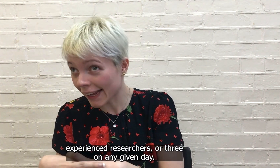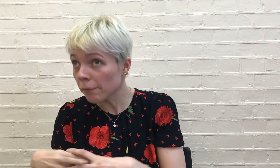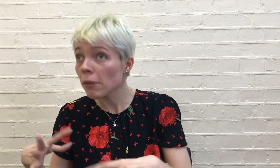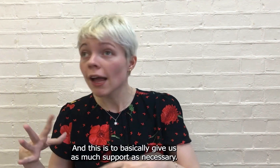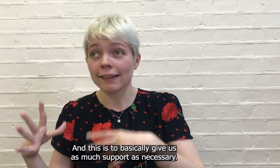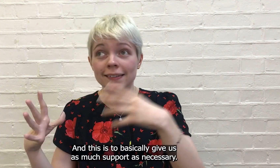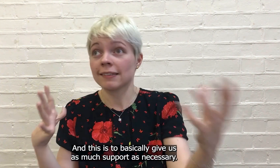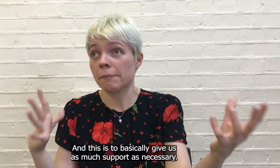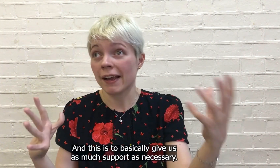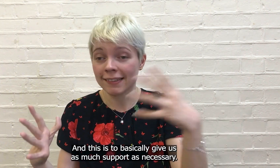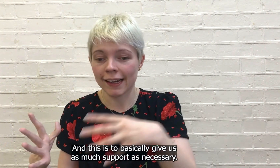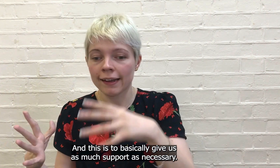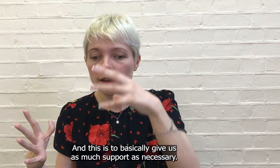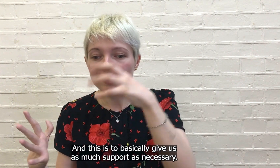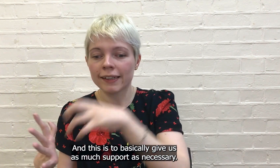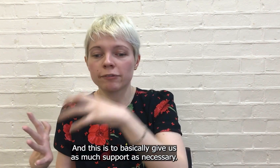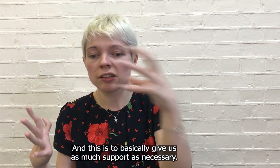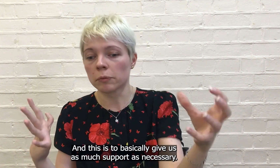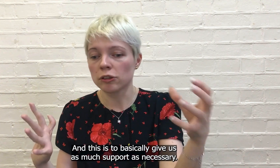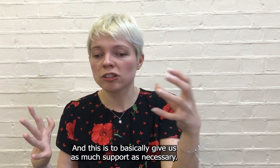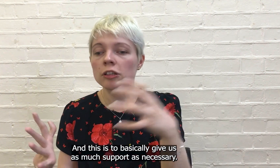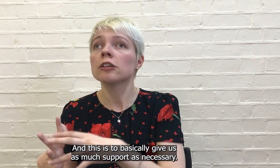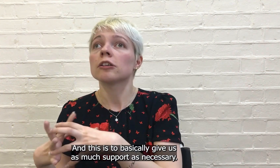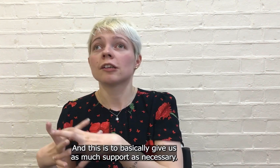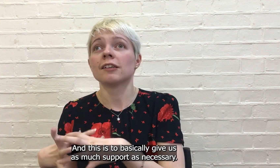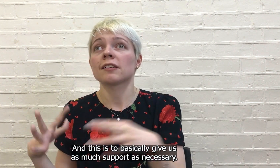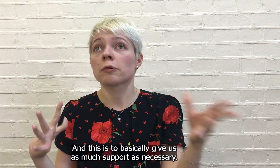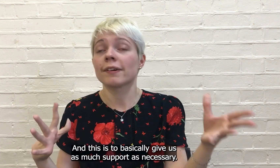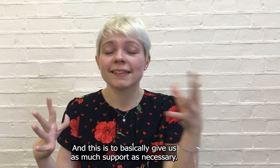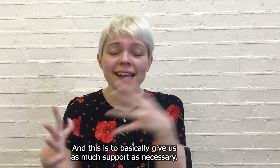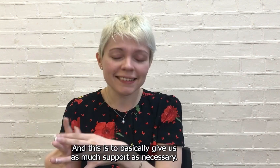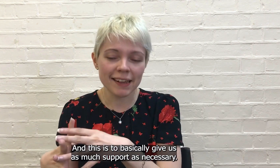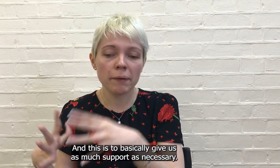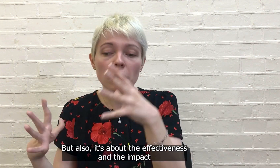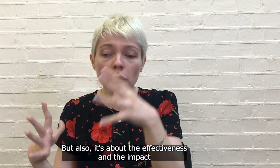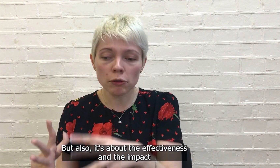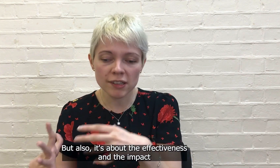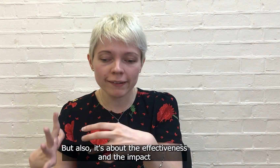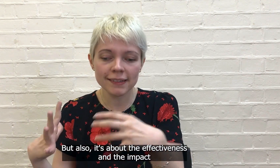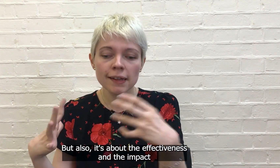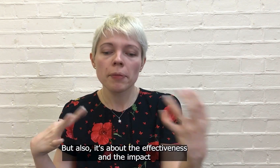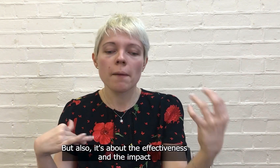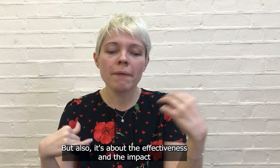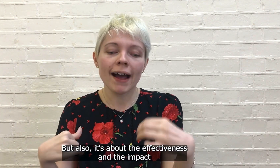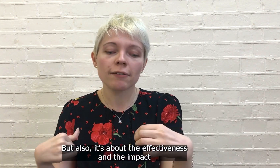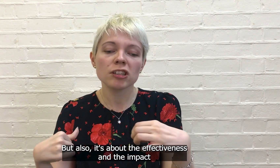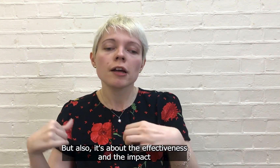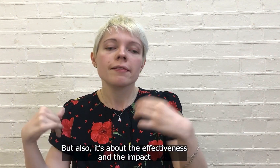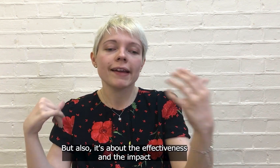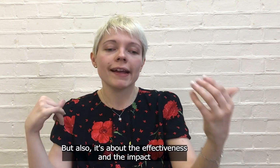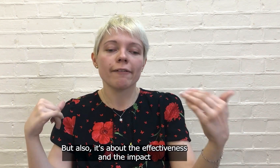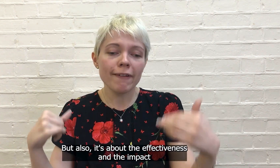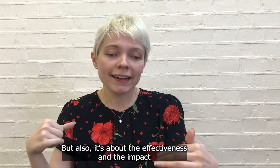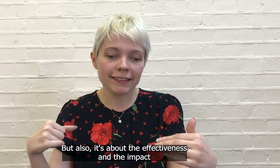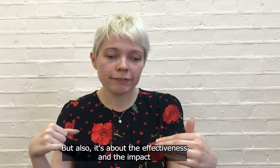and this is to basically give us as much support as necessary but also it's about the effectiveness